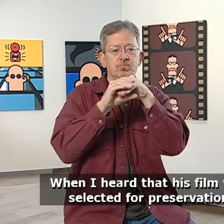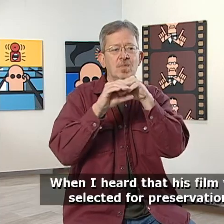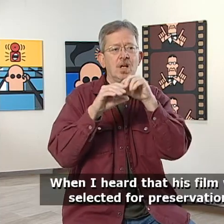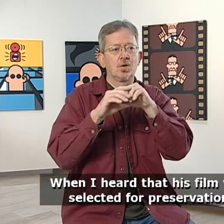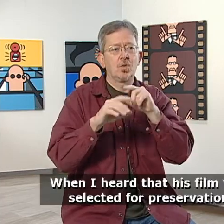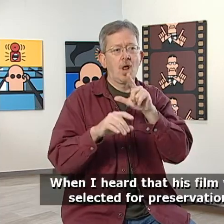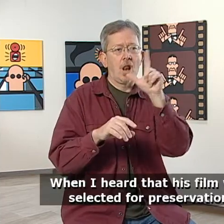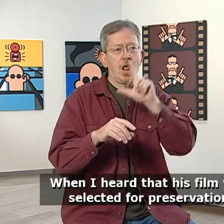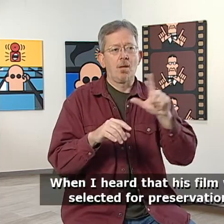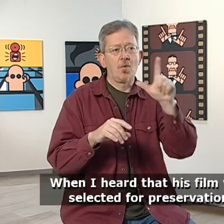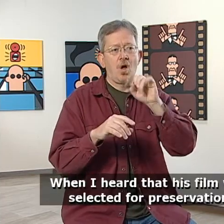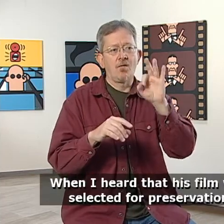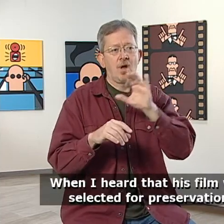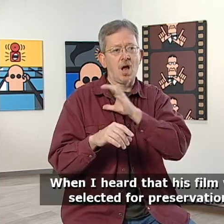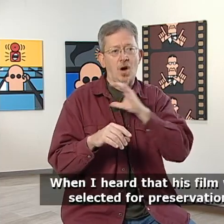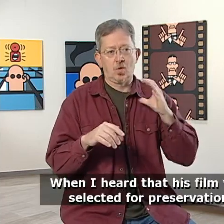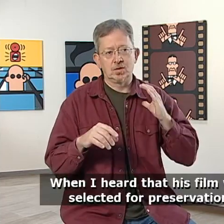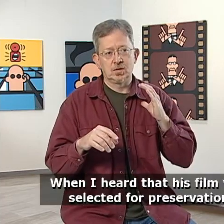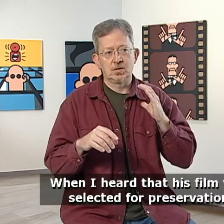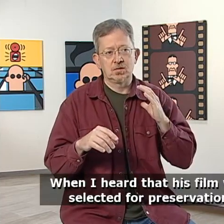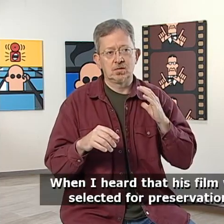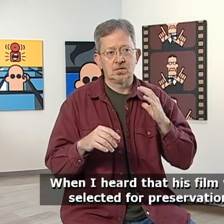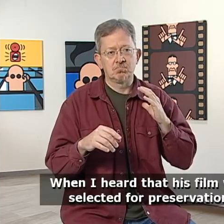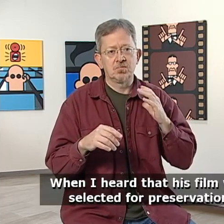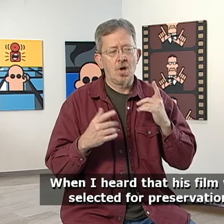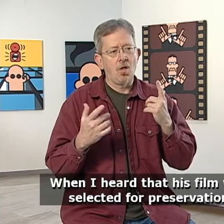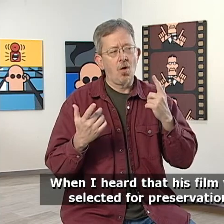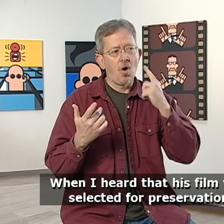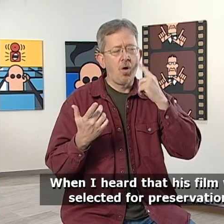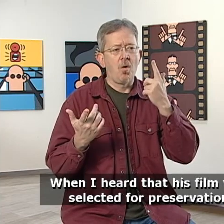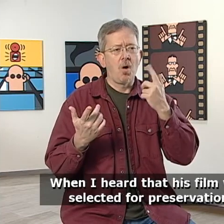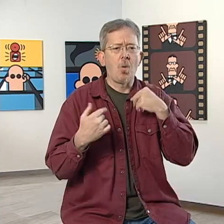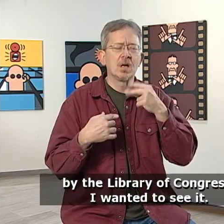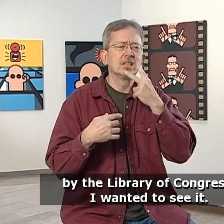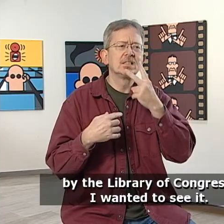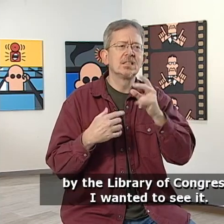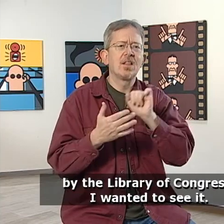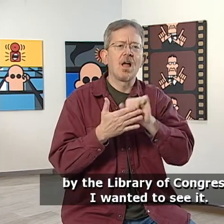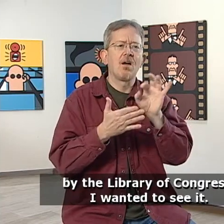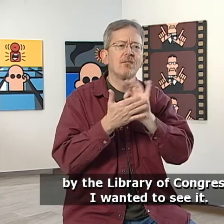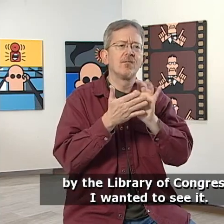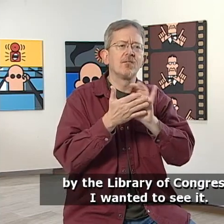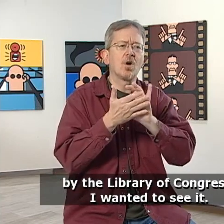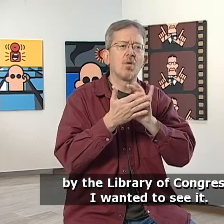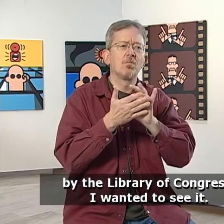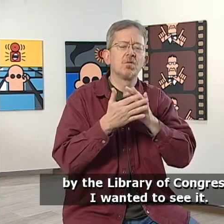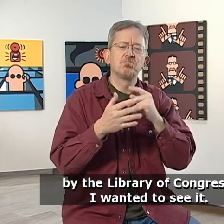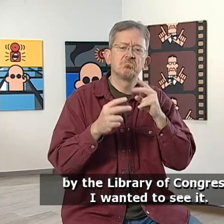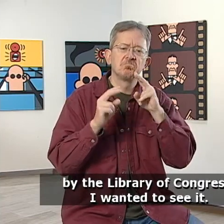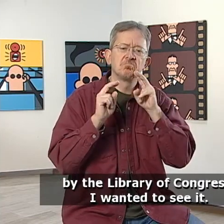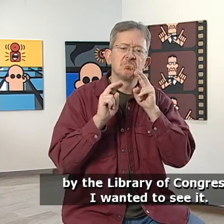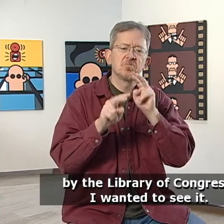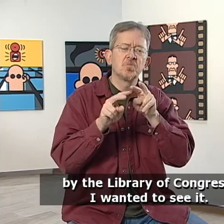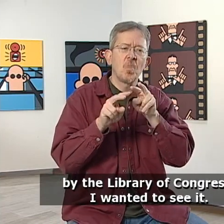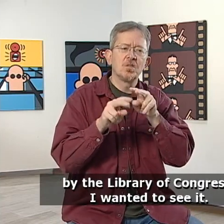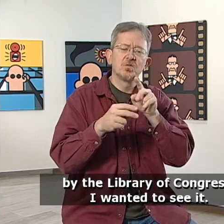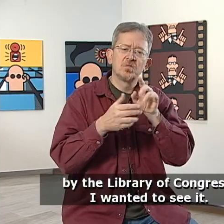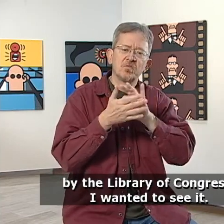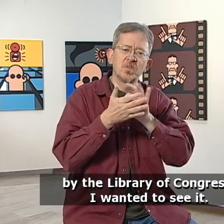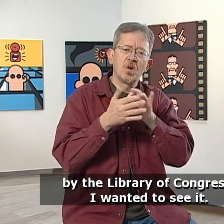When I heard that his film was selected for preservation by the Library of Congress, I wanted to see